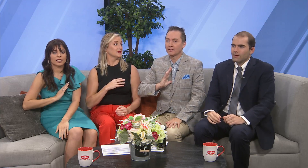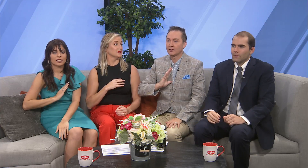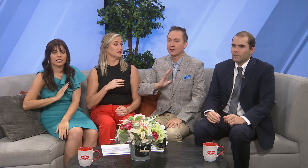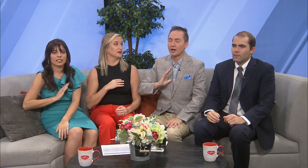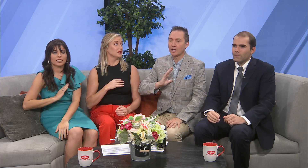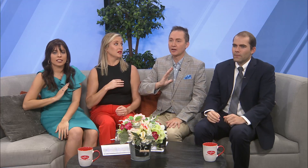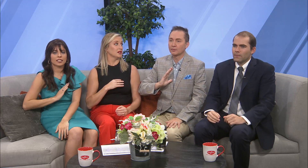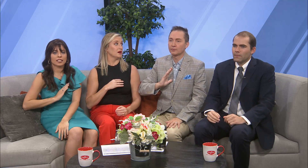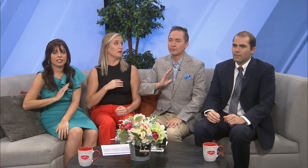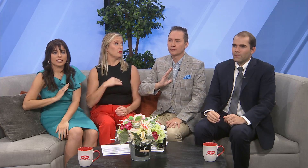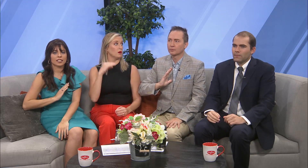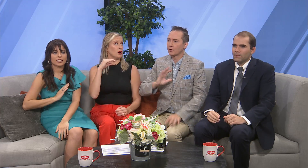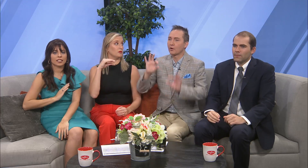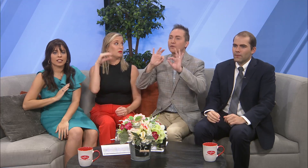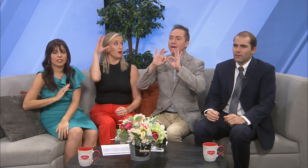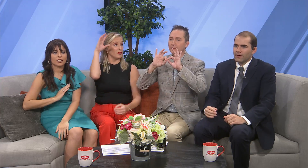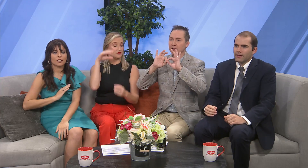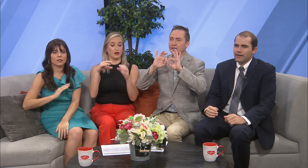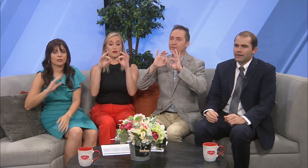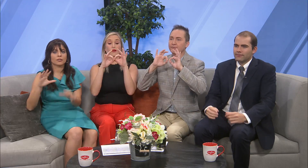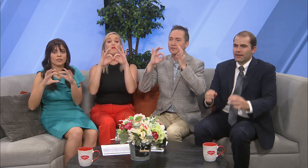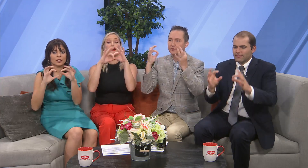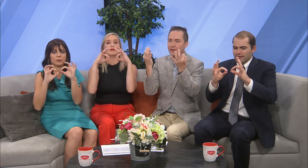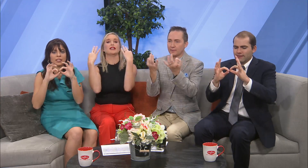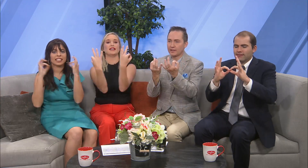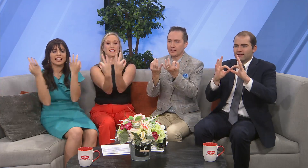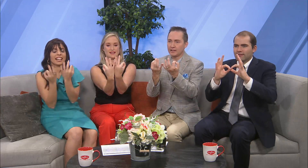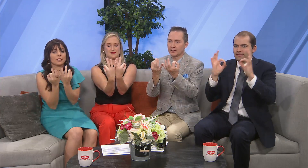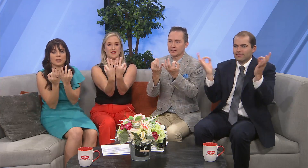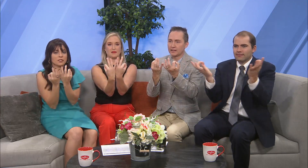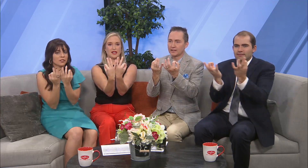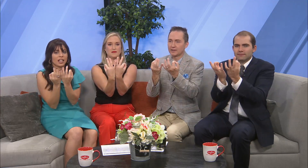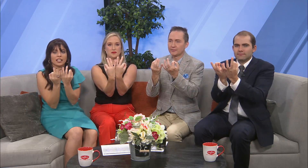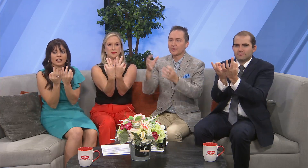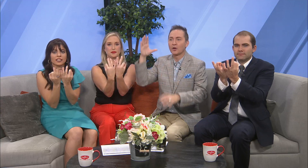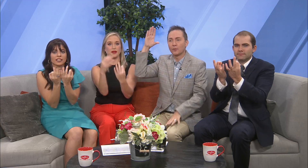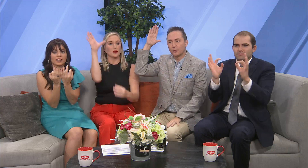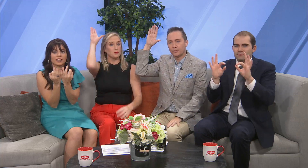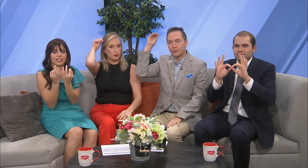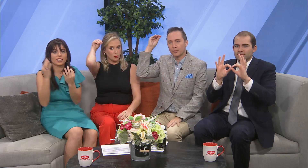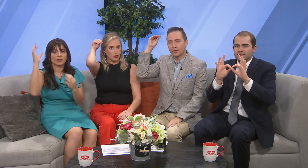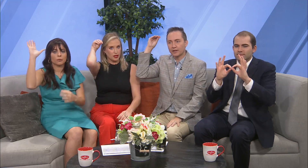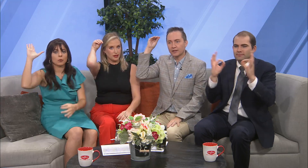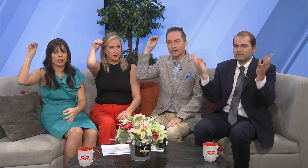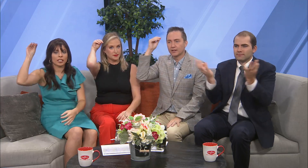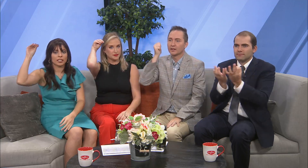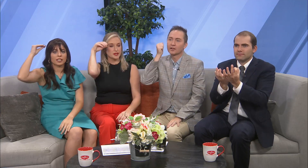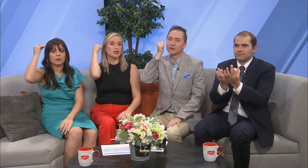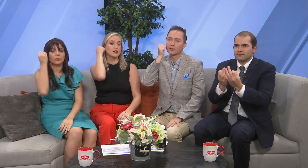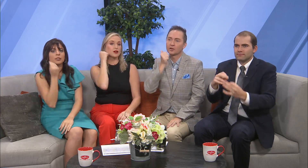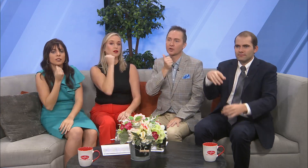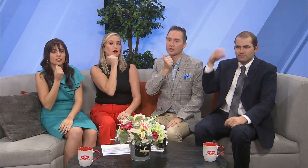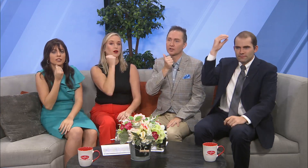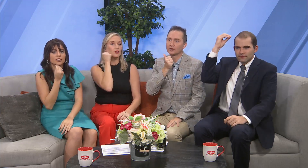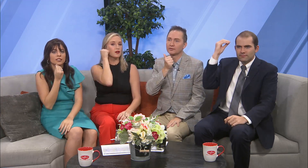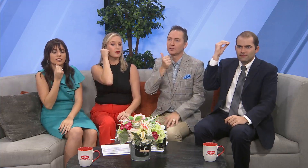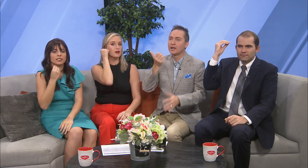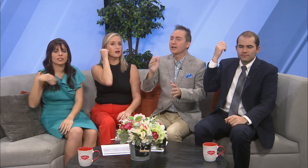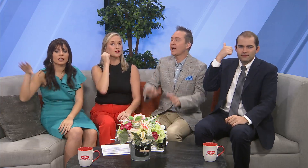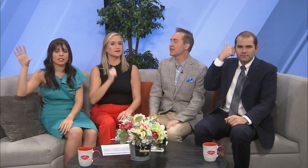family. Family. Family. I don't know. I just forgot. Boy. Girl. Guys,